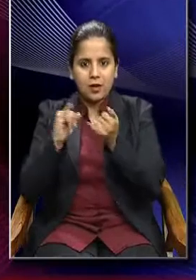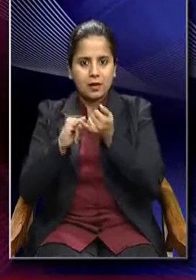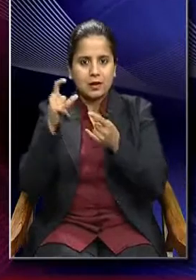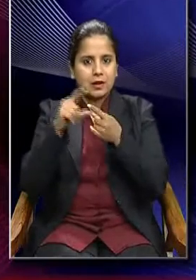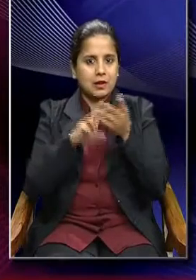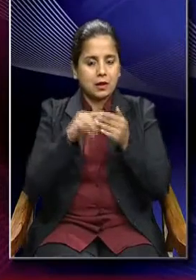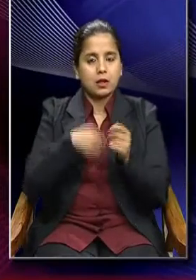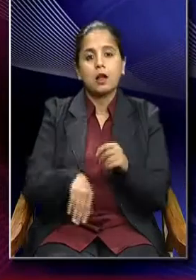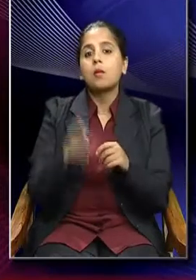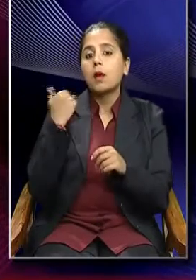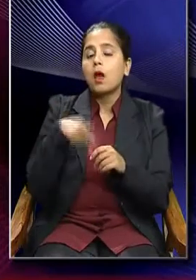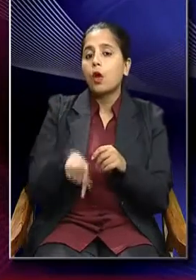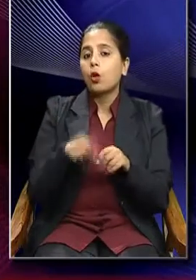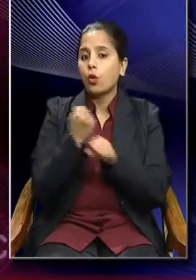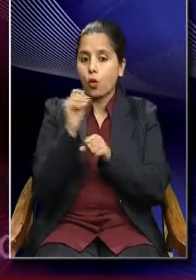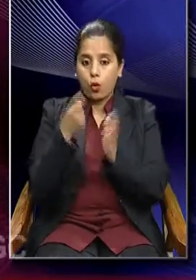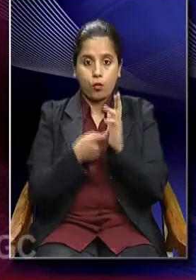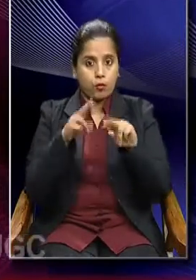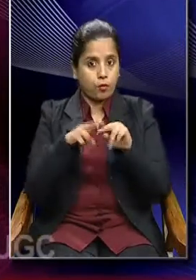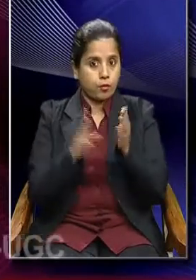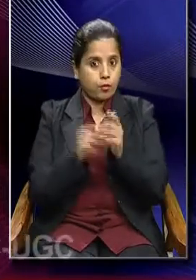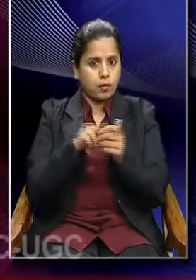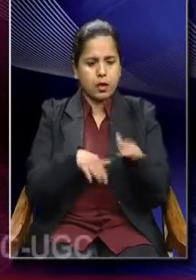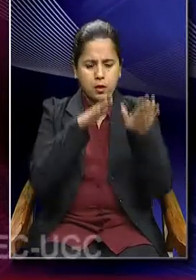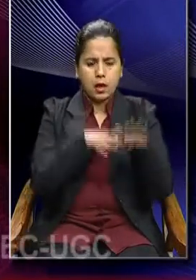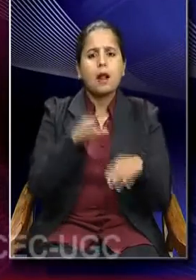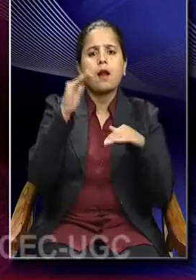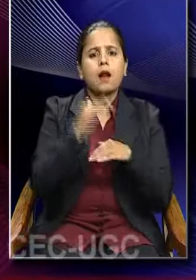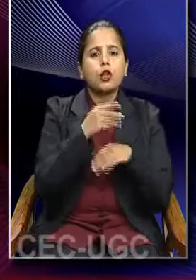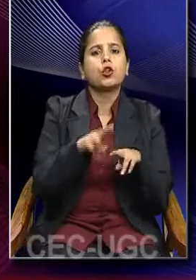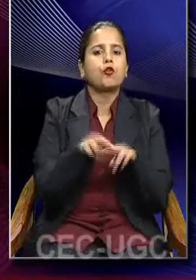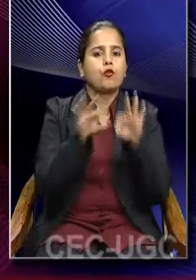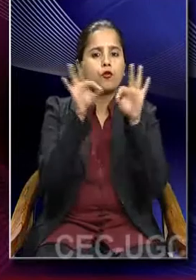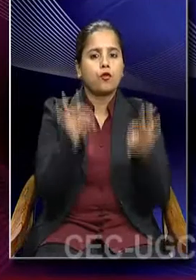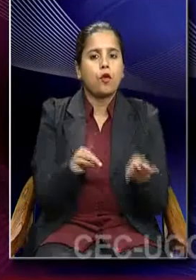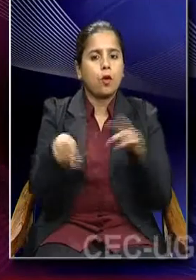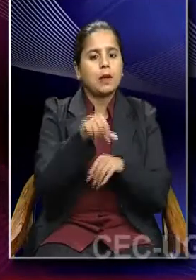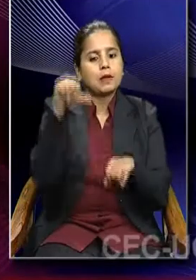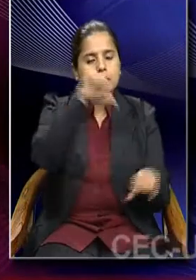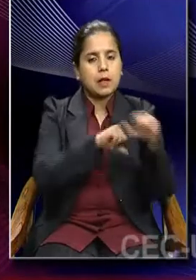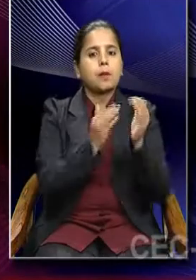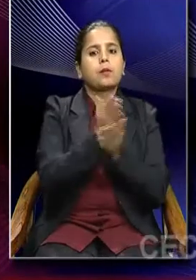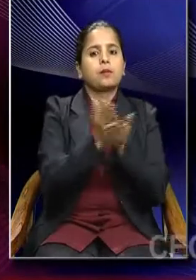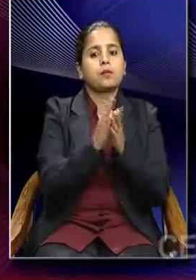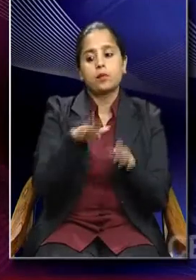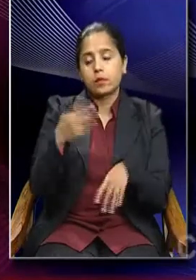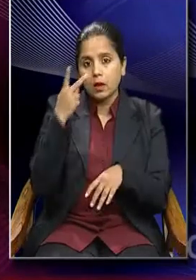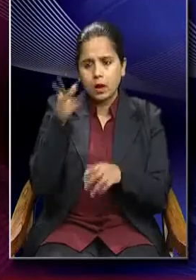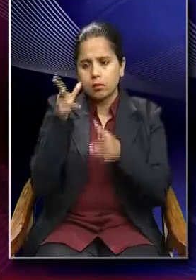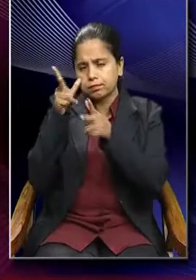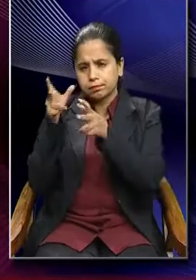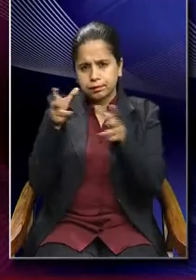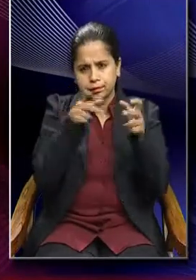Erwin Goffman relied less on formal scientific method than on observation